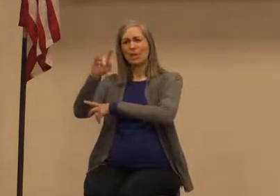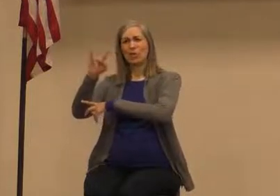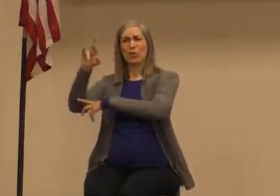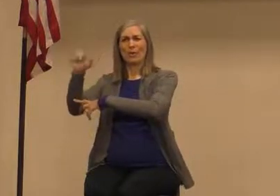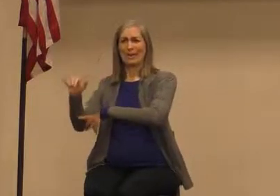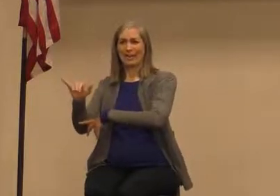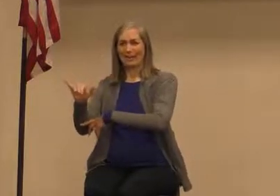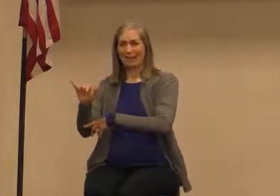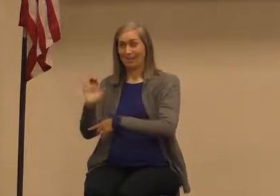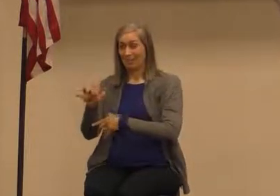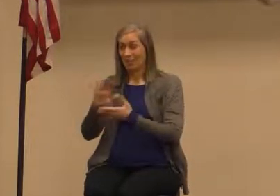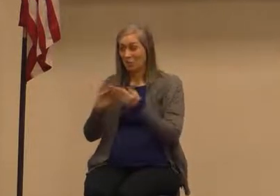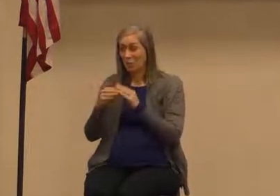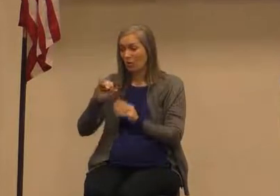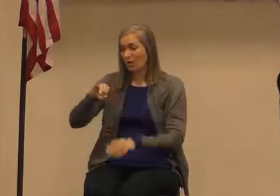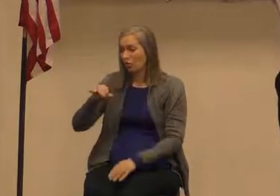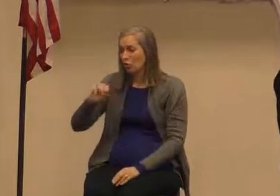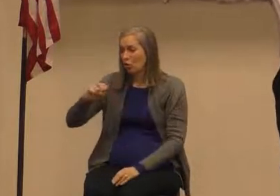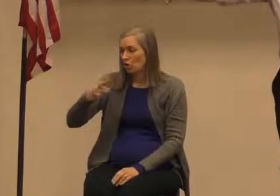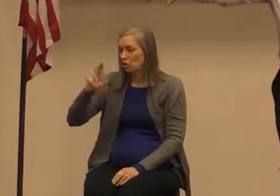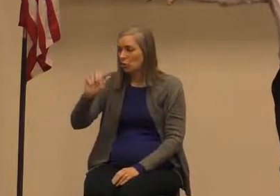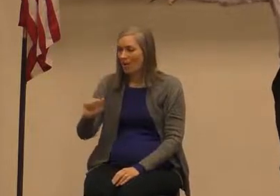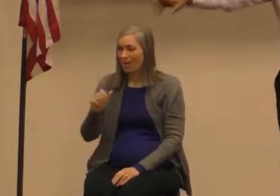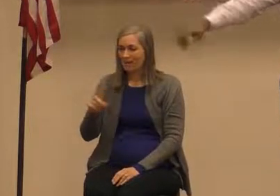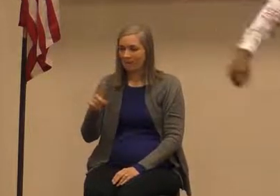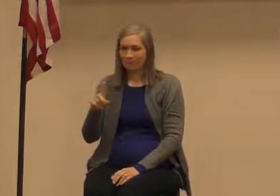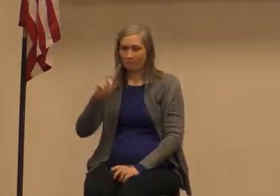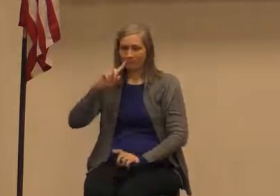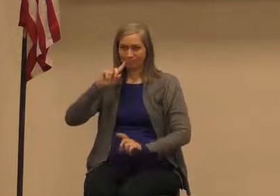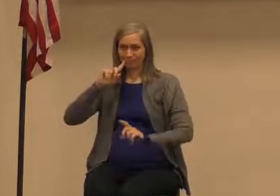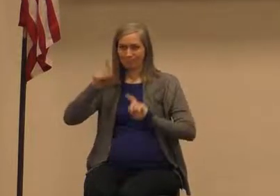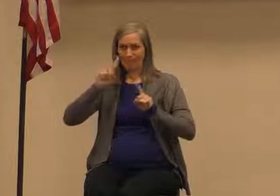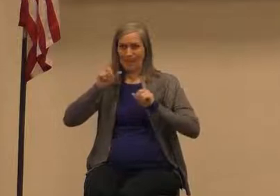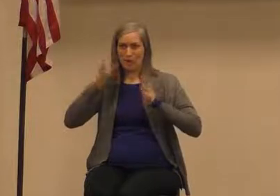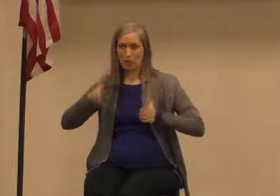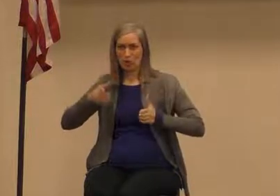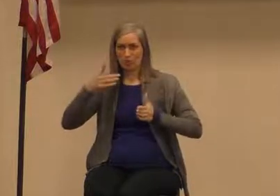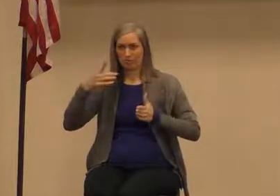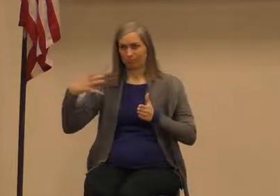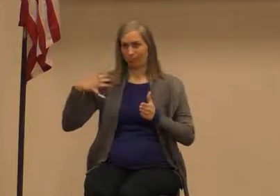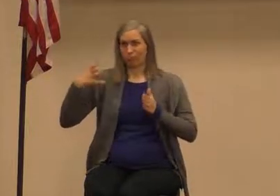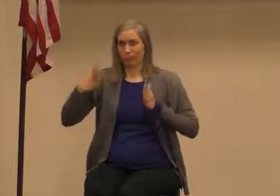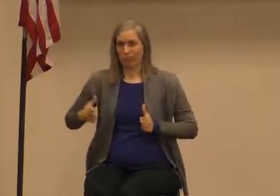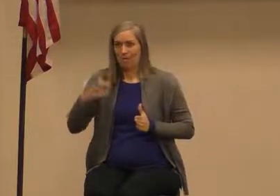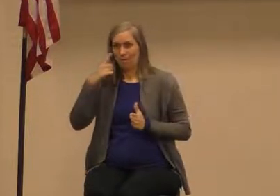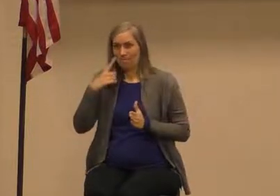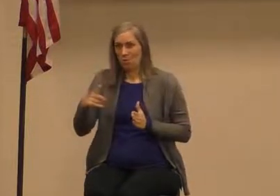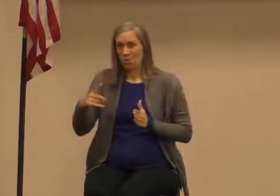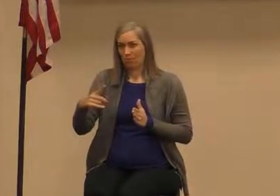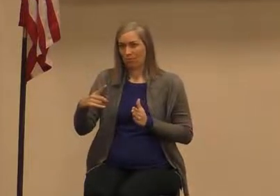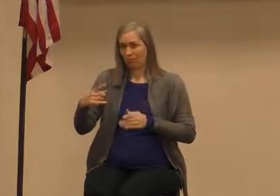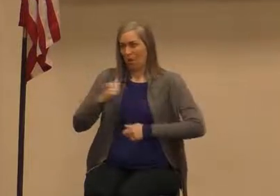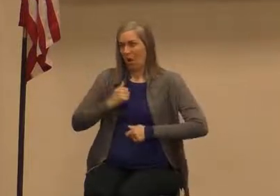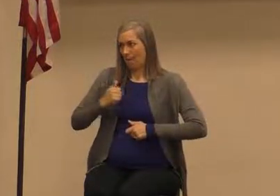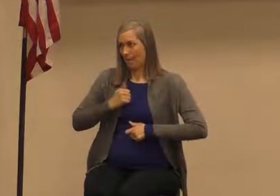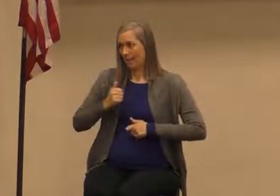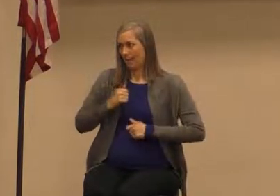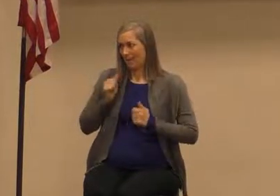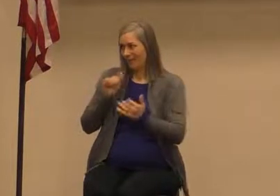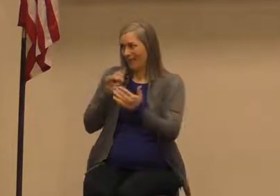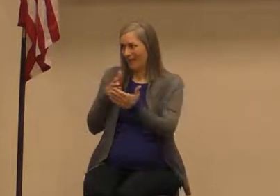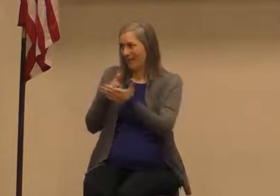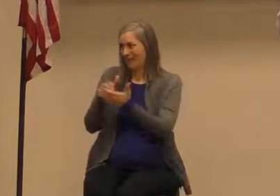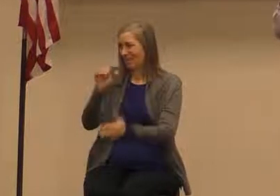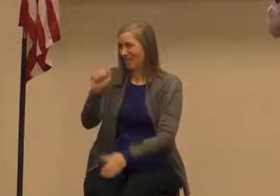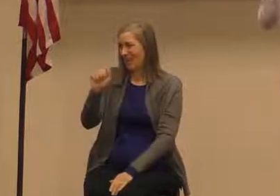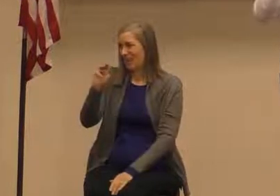Joshua being the commander of the armed forces if you will okay is fighting against the Amalekite nation okay and it is where